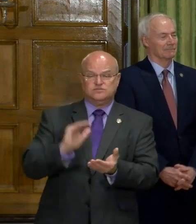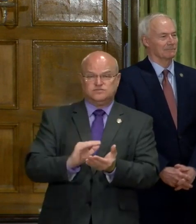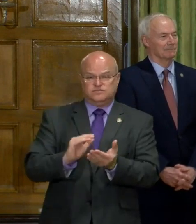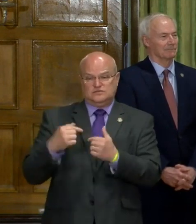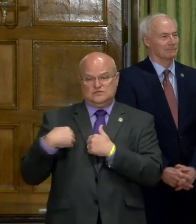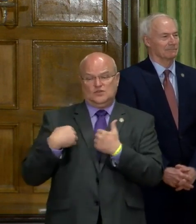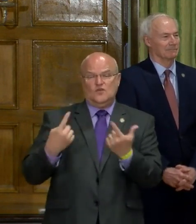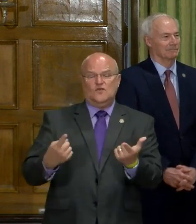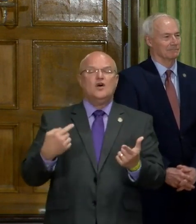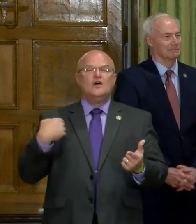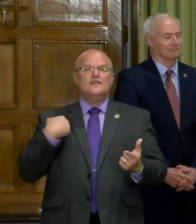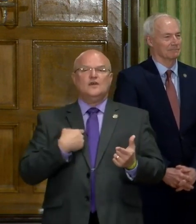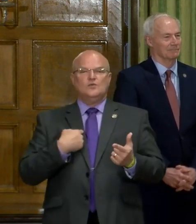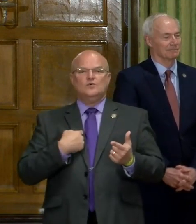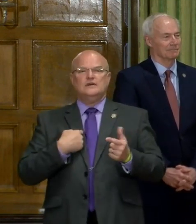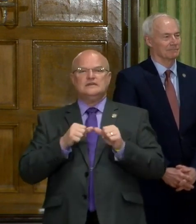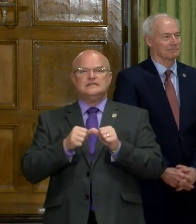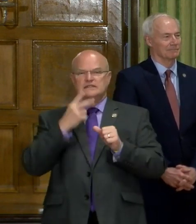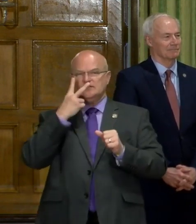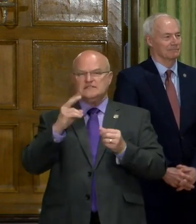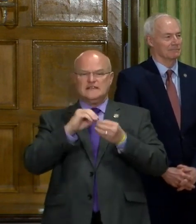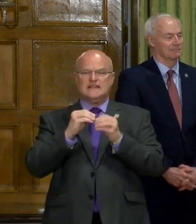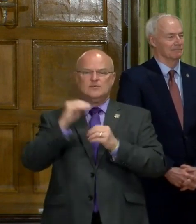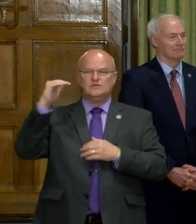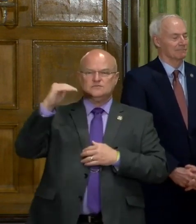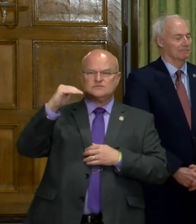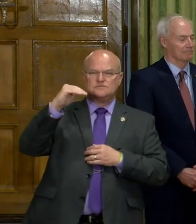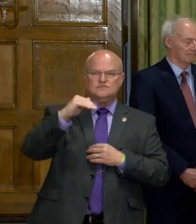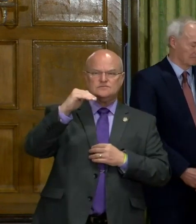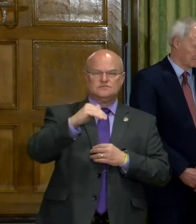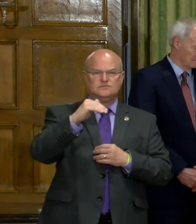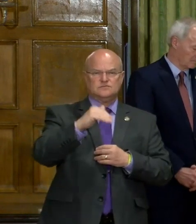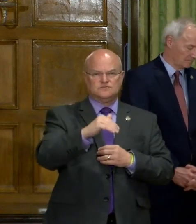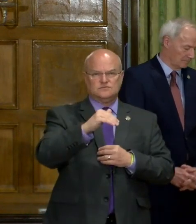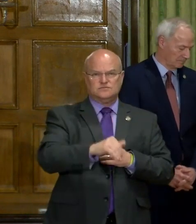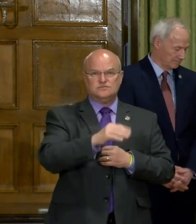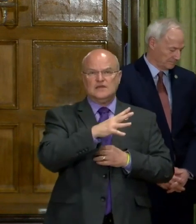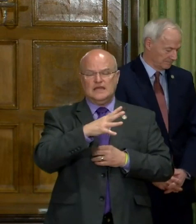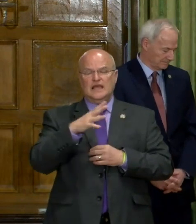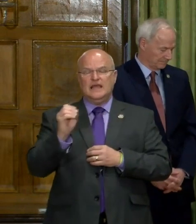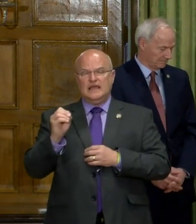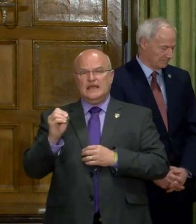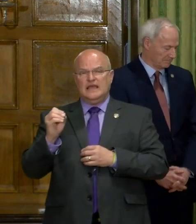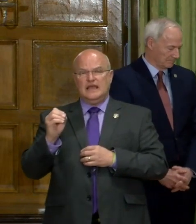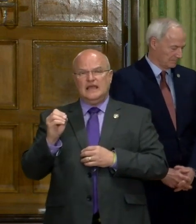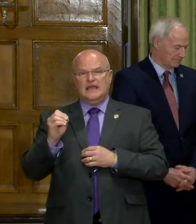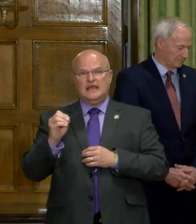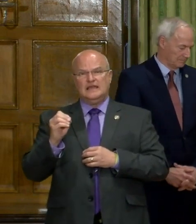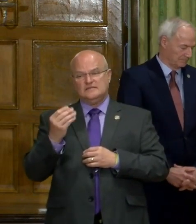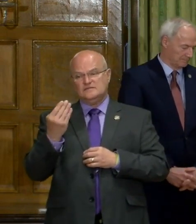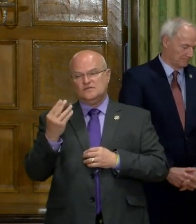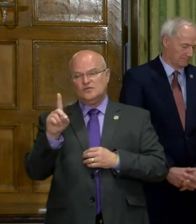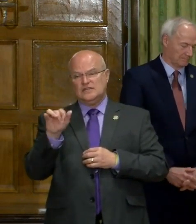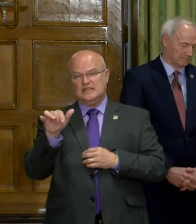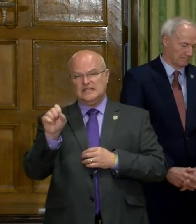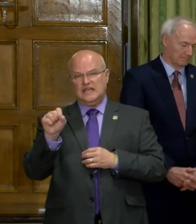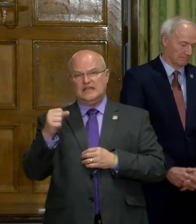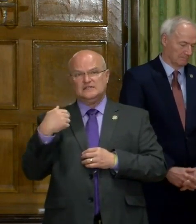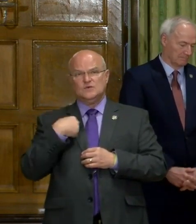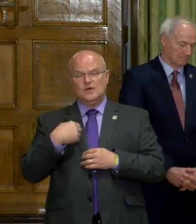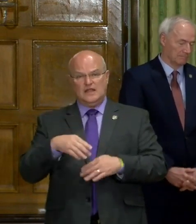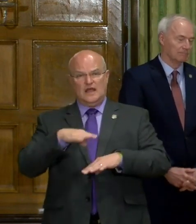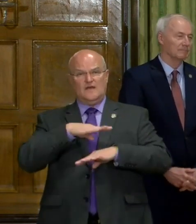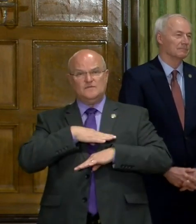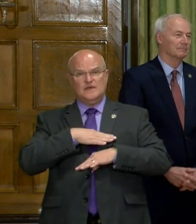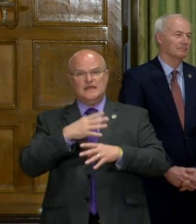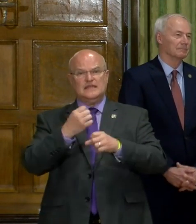to this point that we'll continue to see a drop in our number of cases. And, uh, in 14 days, we'll have